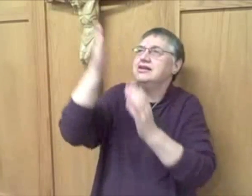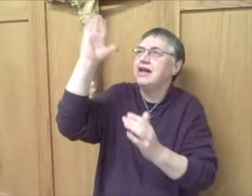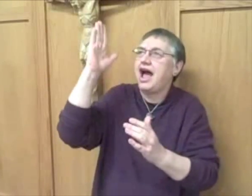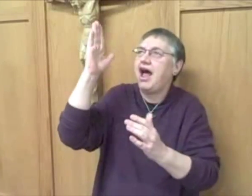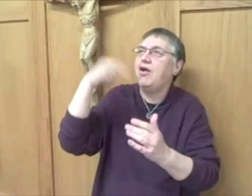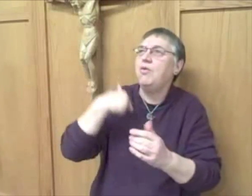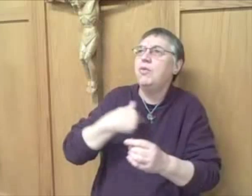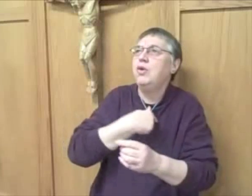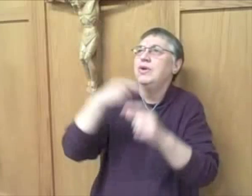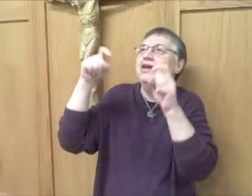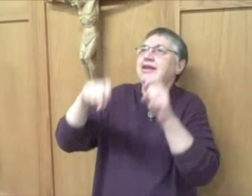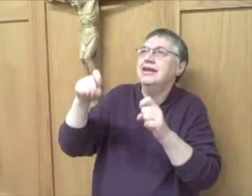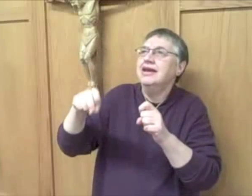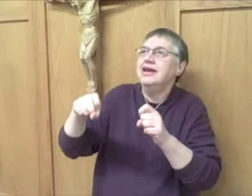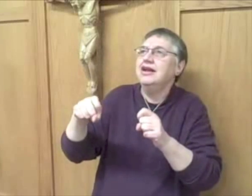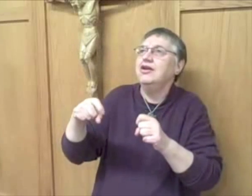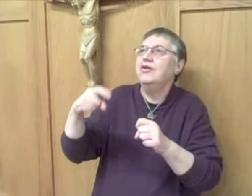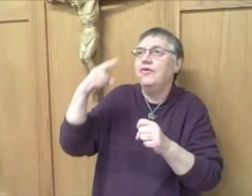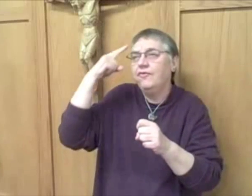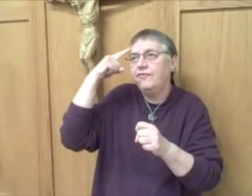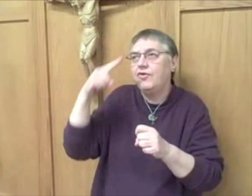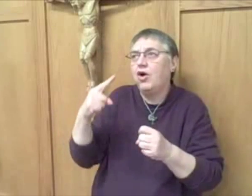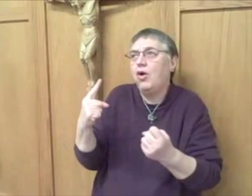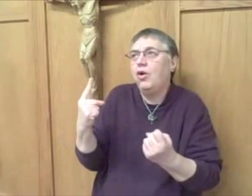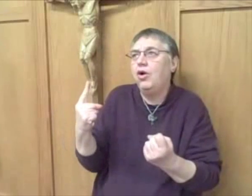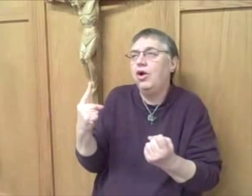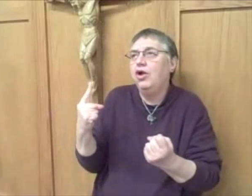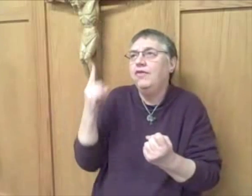I ask God for things that I need.